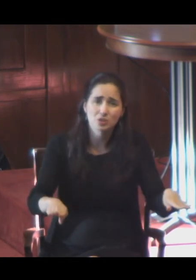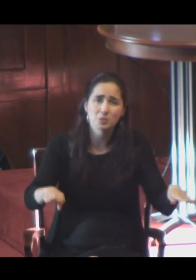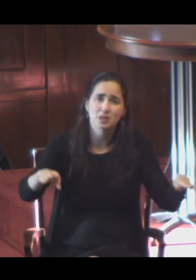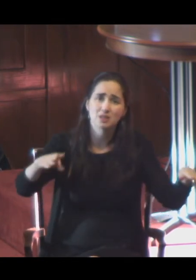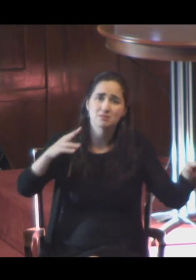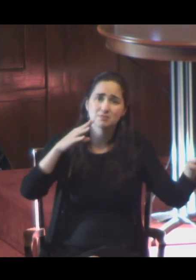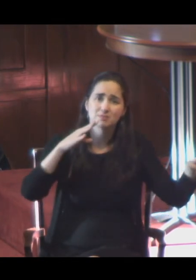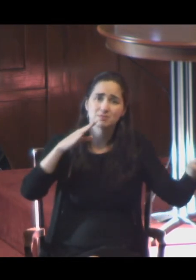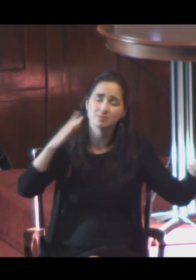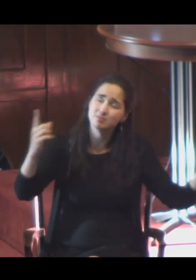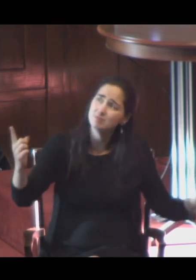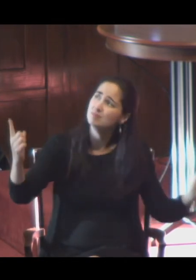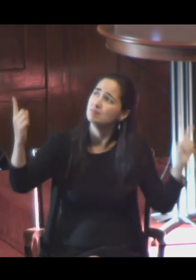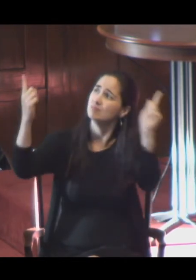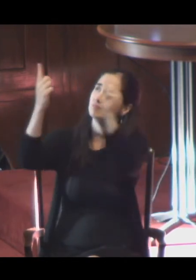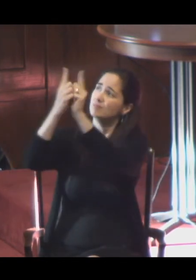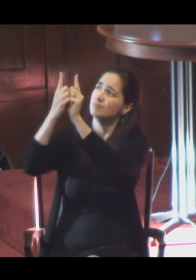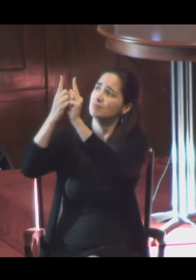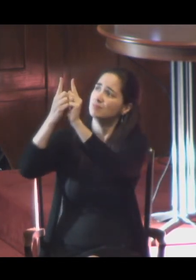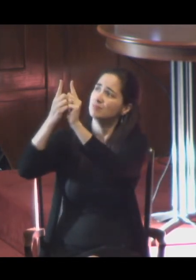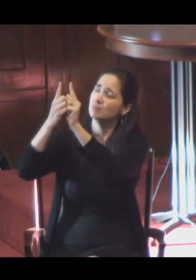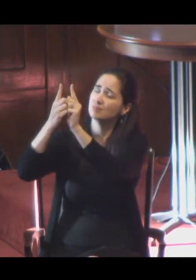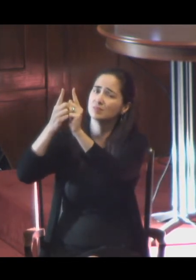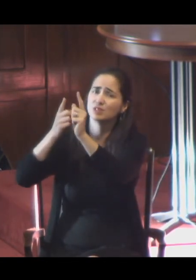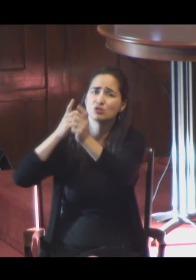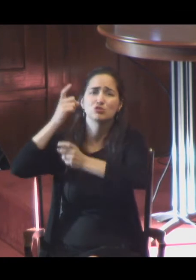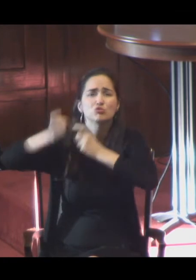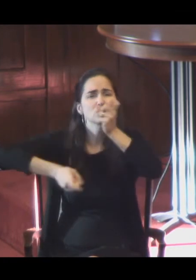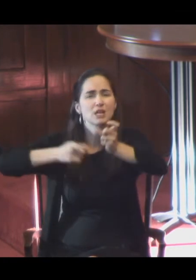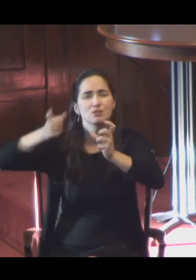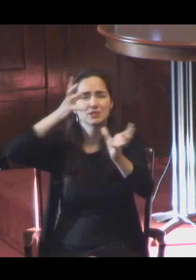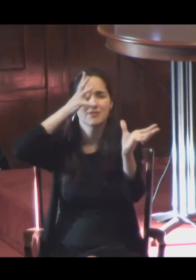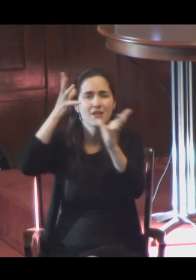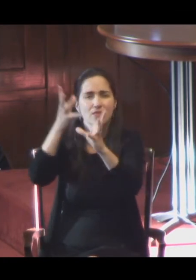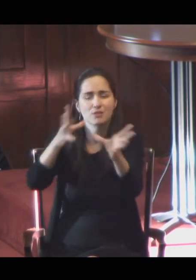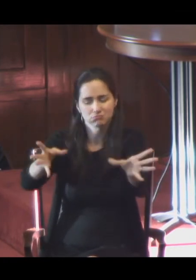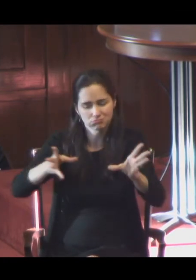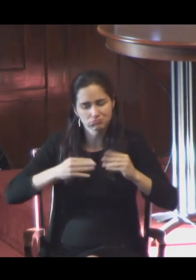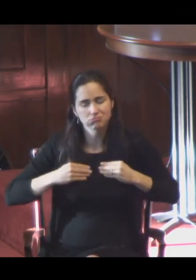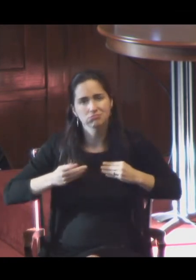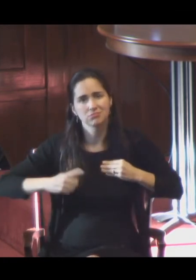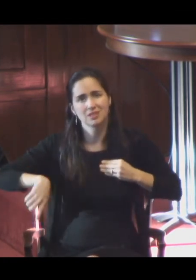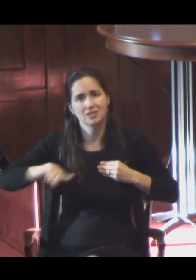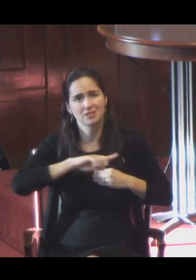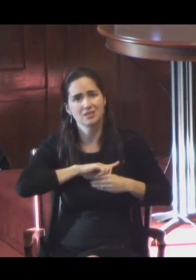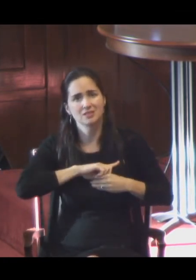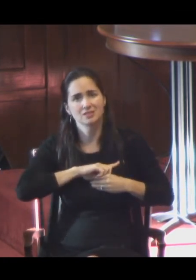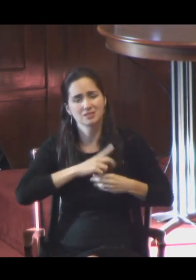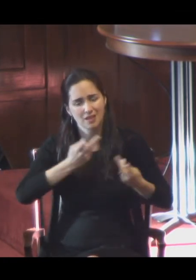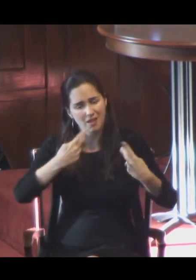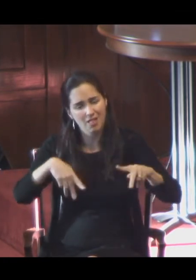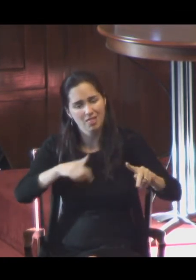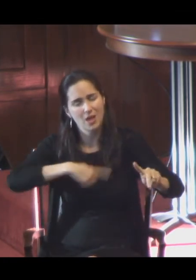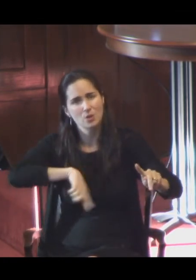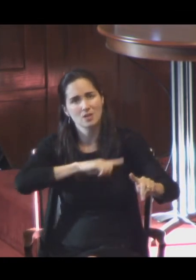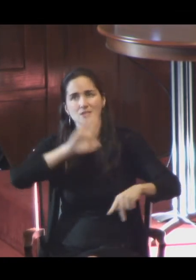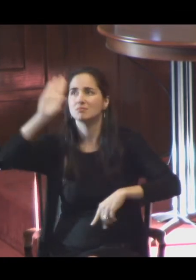accepts us, who gives us entrance, who allows us to come to his table. We thank you, Lord, for the